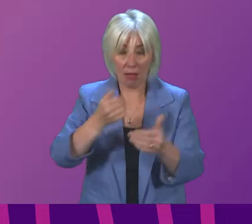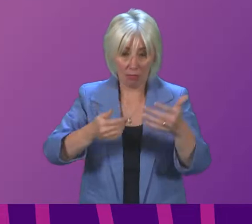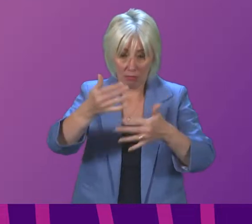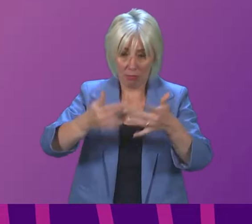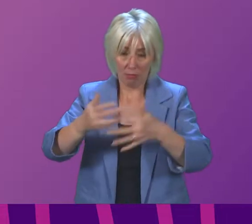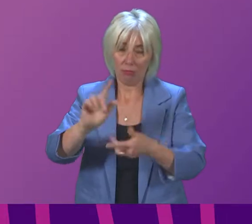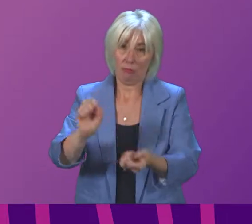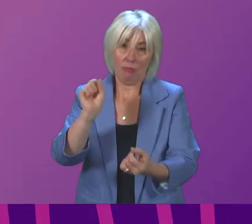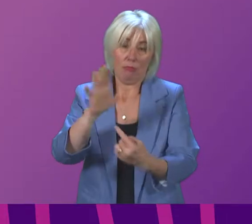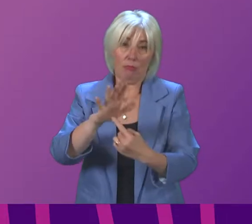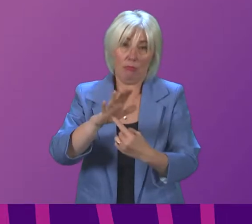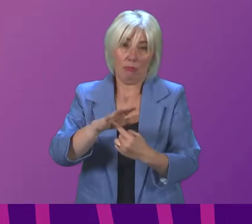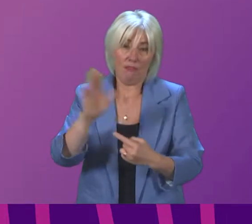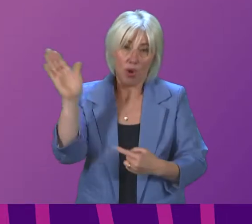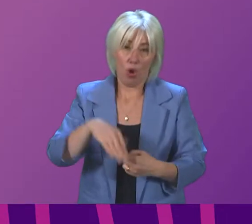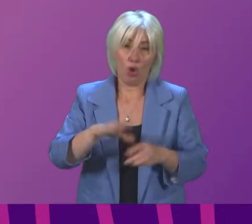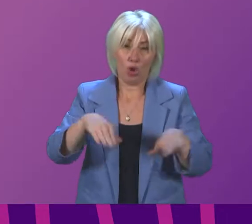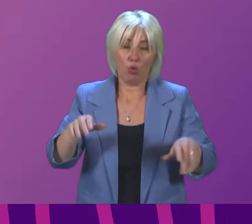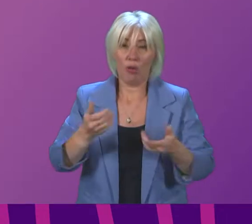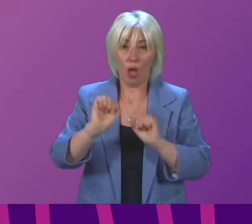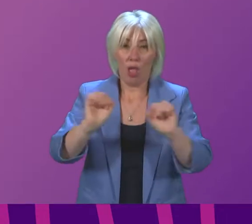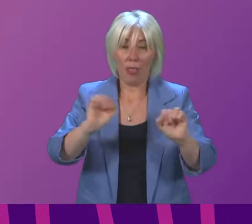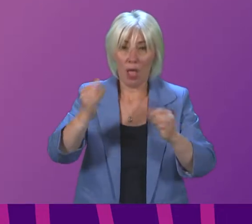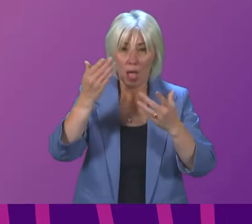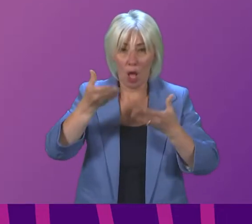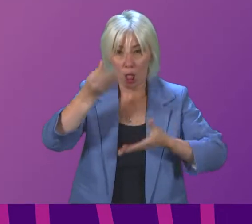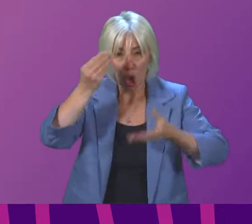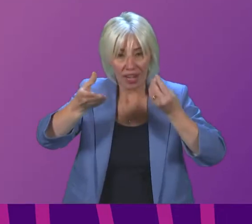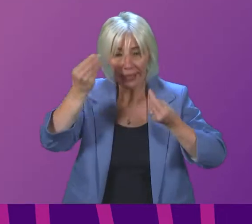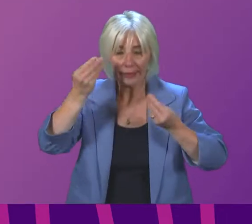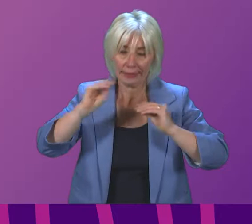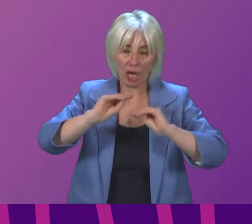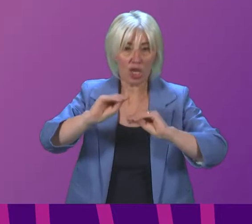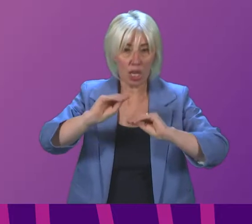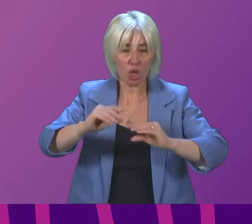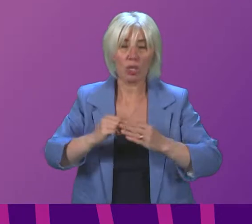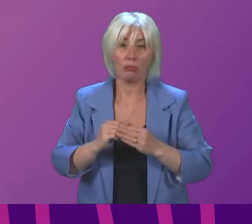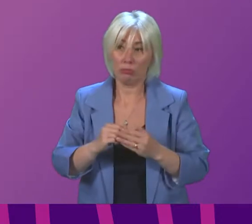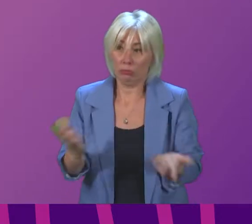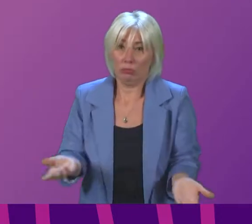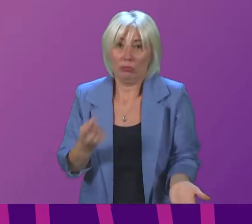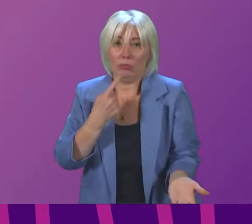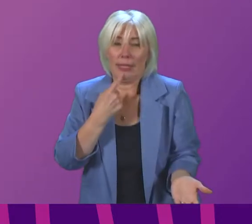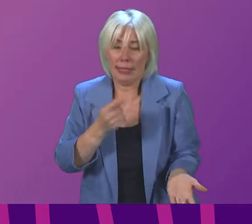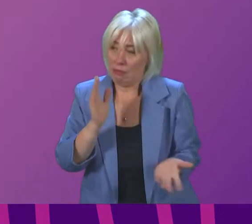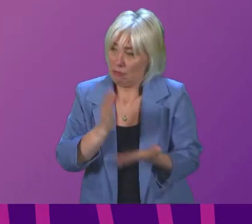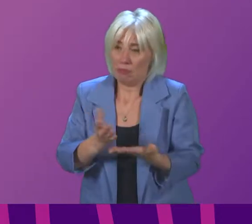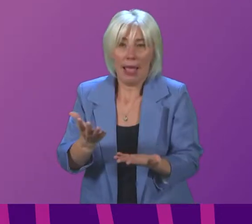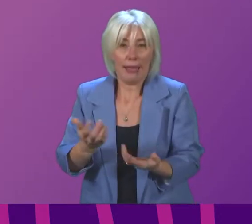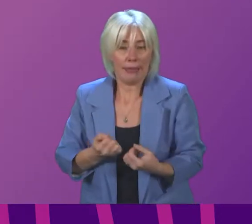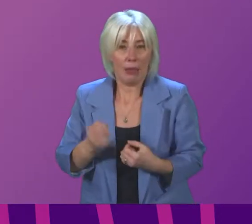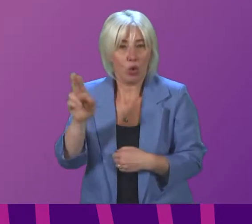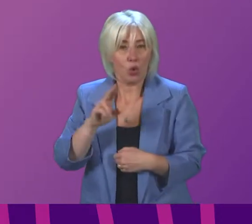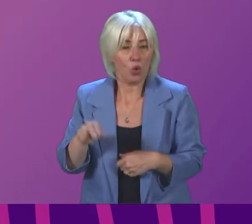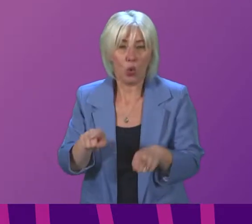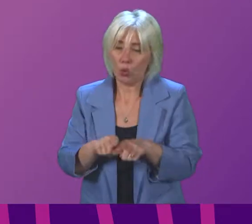important for the sake of children's learning and education now as I say that I absolutely accept that schools must also